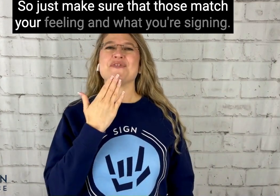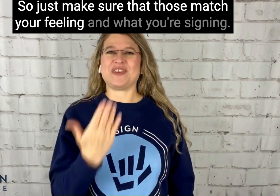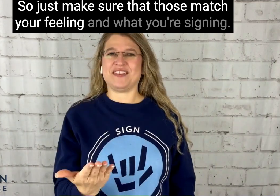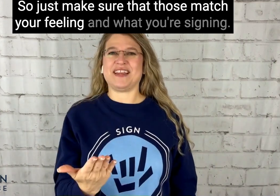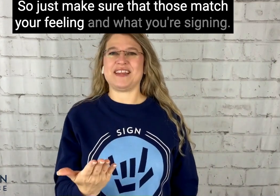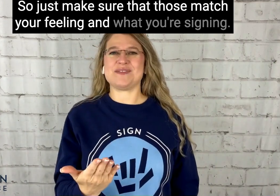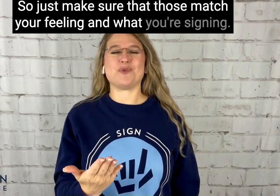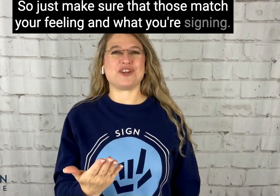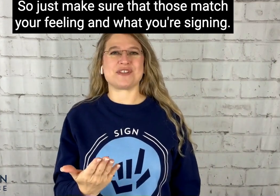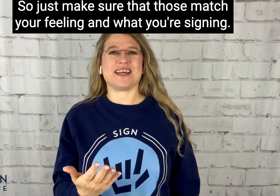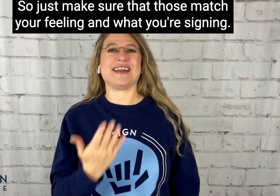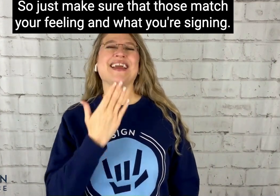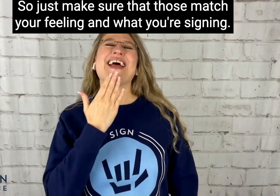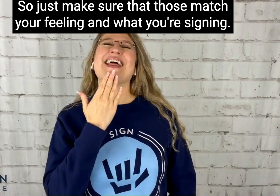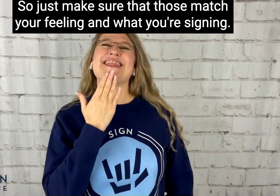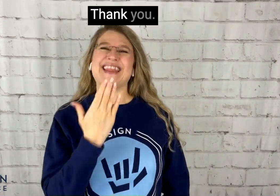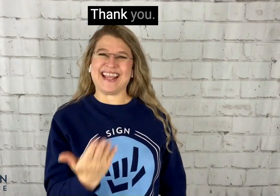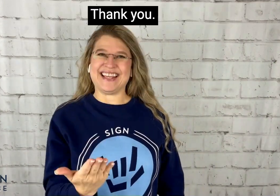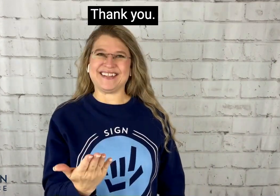feeling and what you're signing. Thank you.